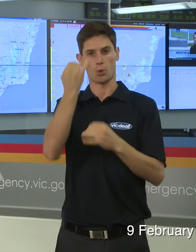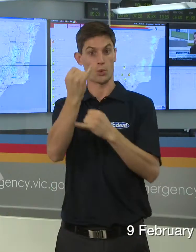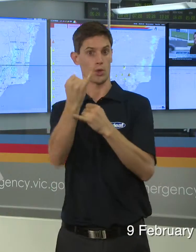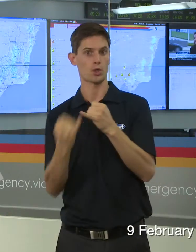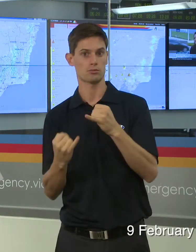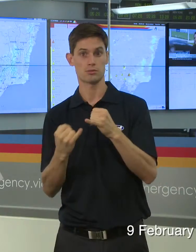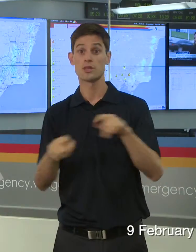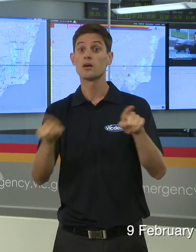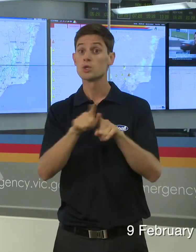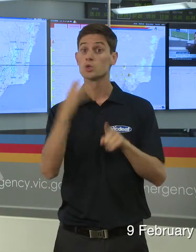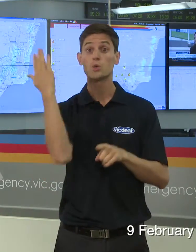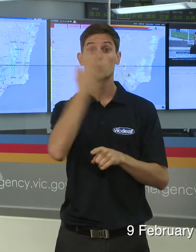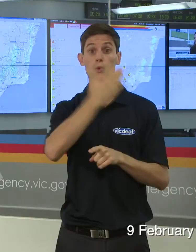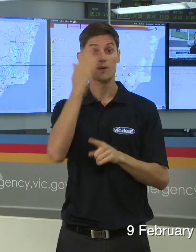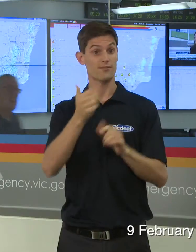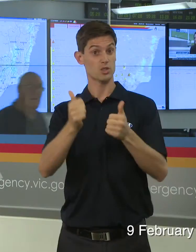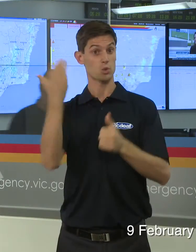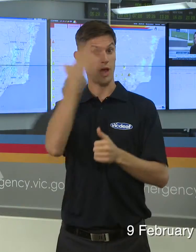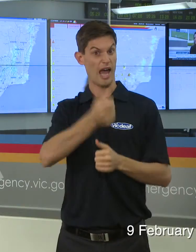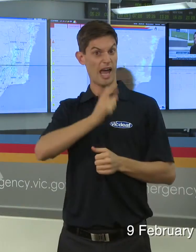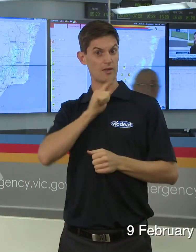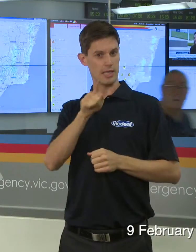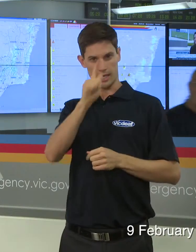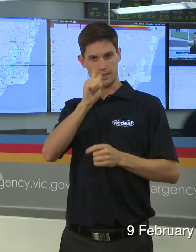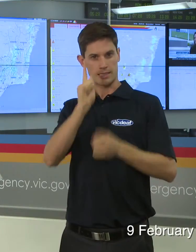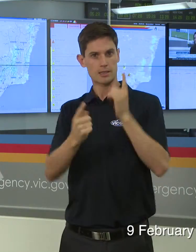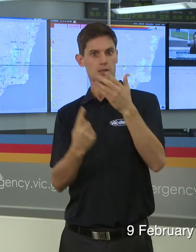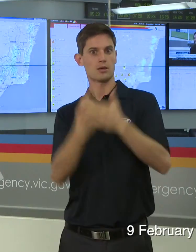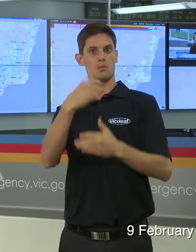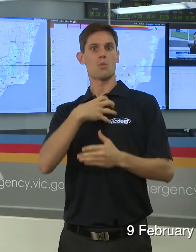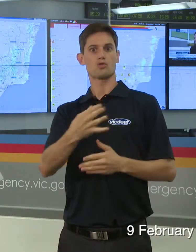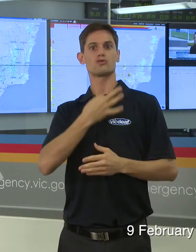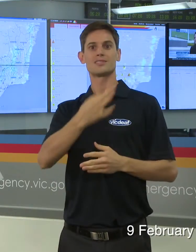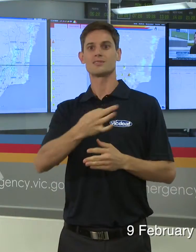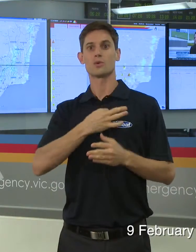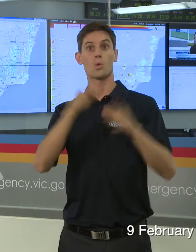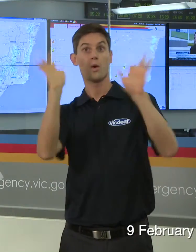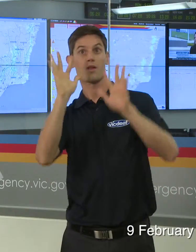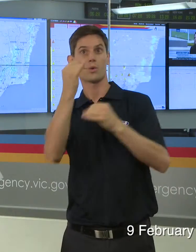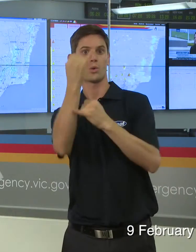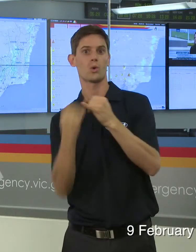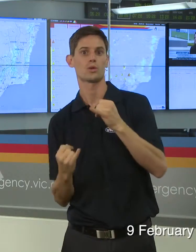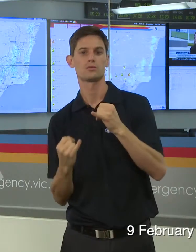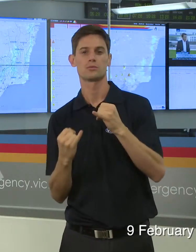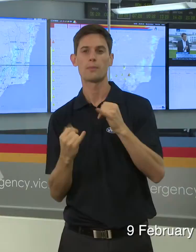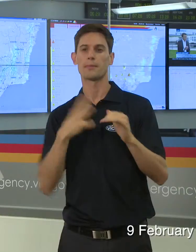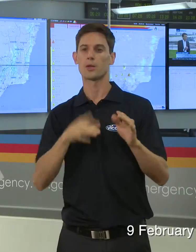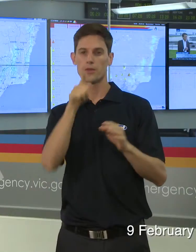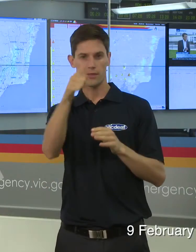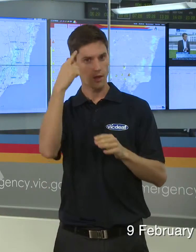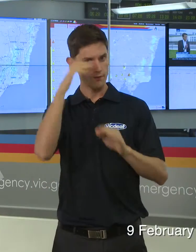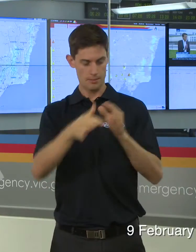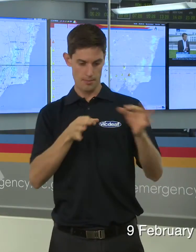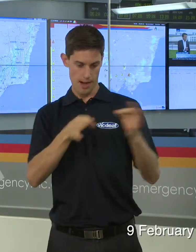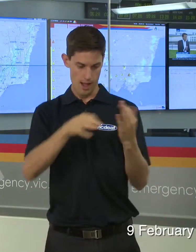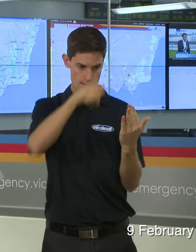of what children do after school as much as when they're at school and what you can do to support them. So it's revisit what you do, it's